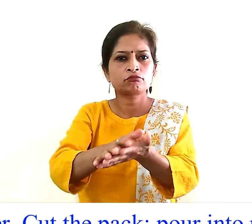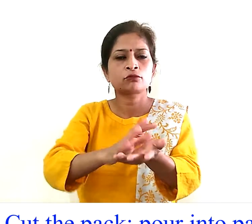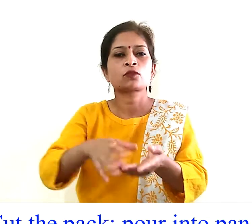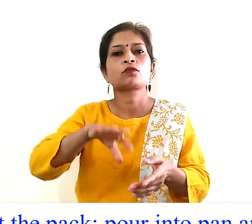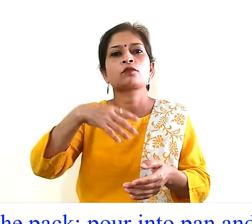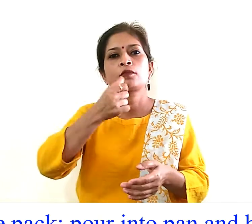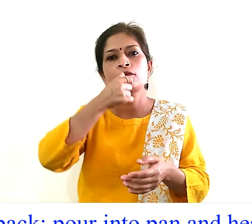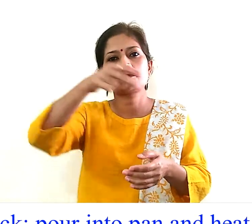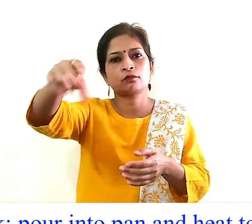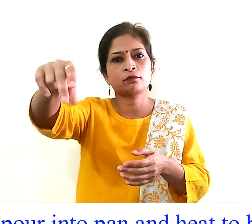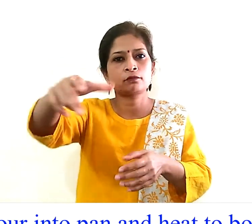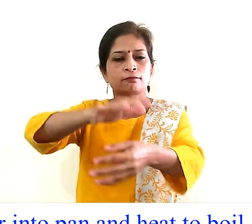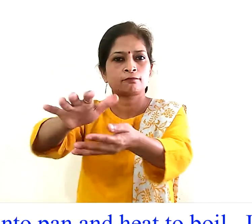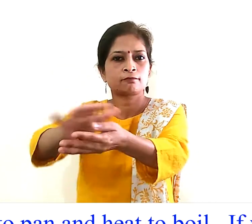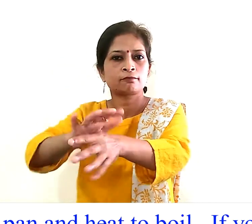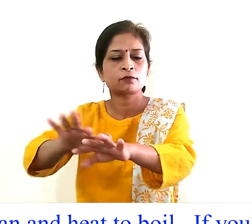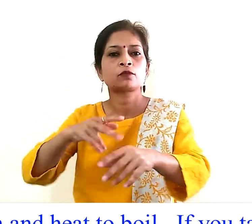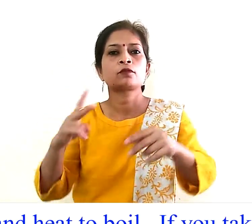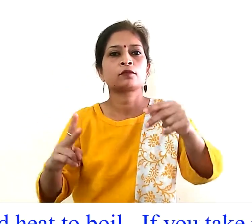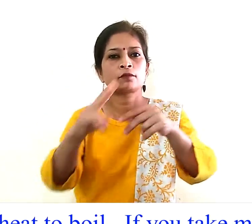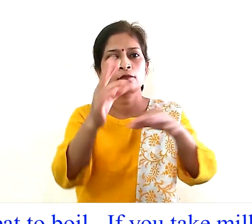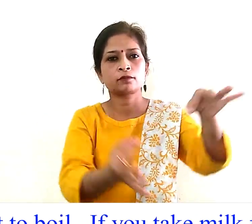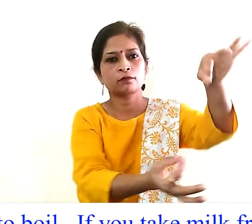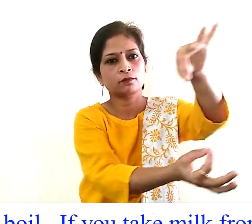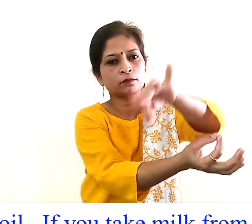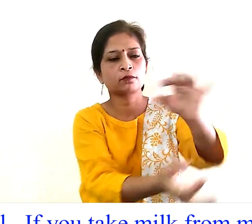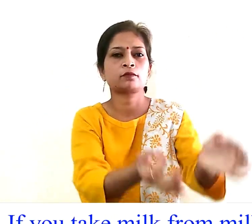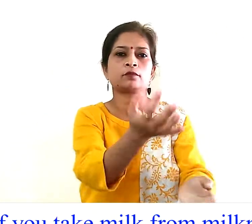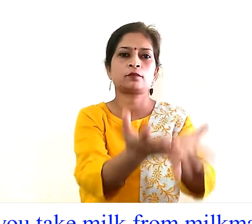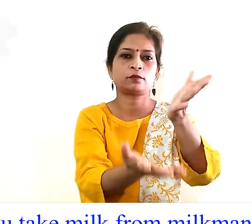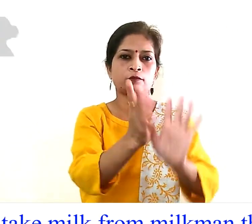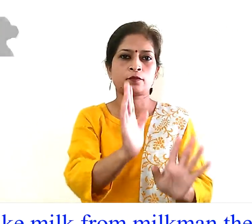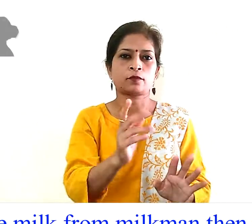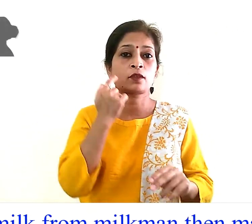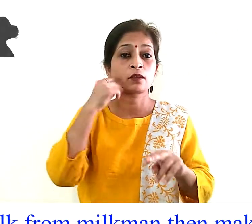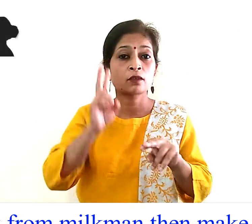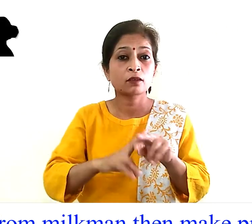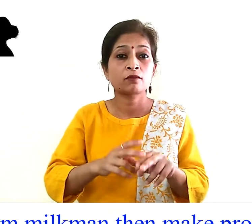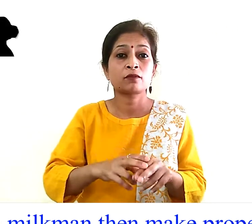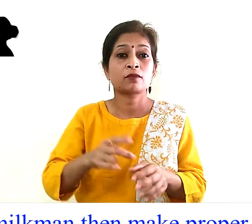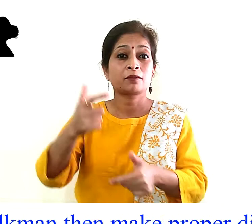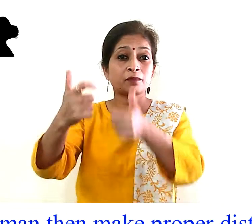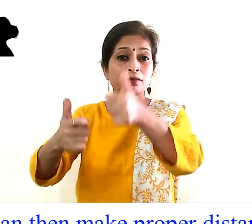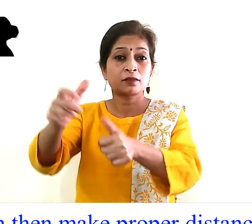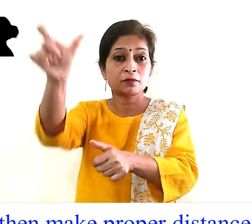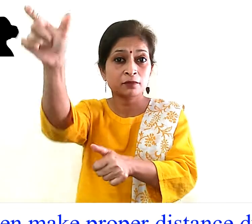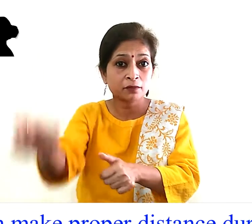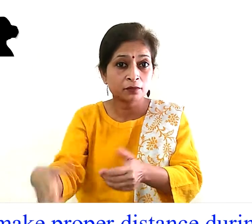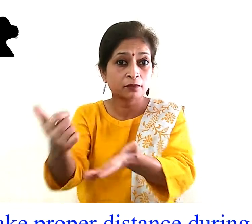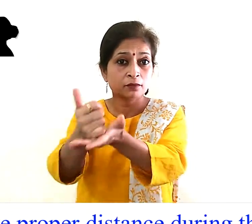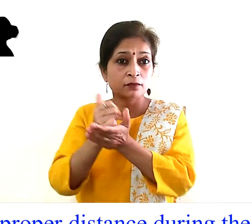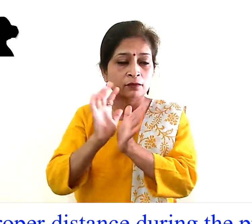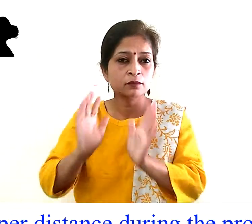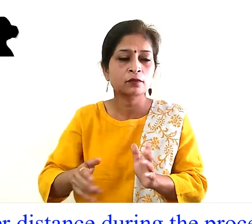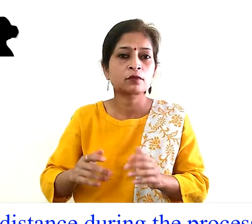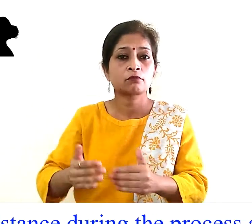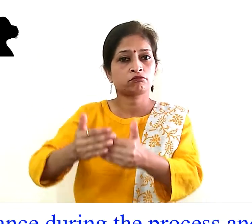water cut the pack pour into pan and heat to boil if you take milk from milkman then make proper distance